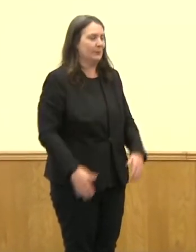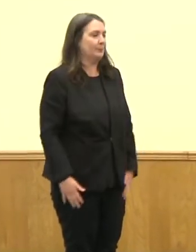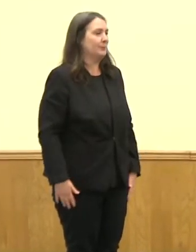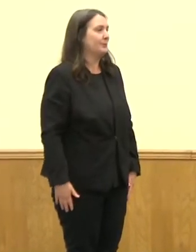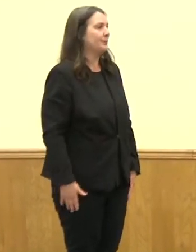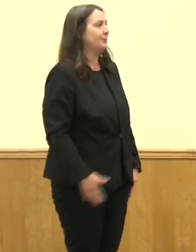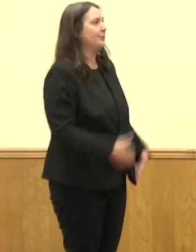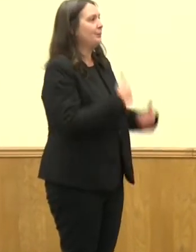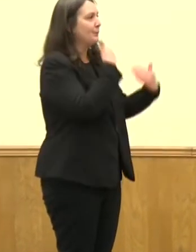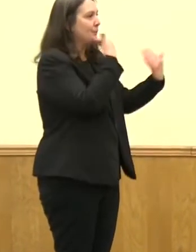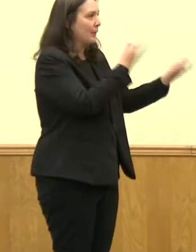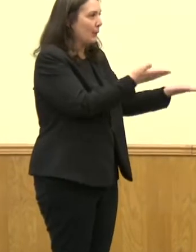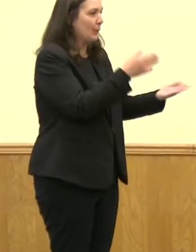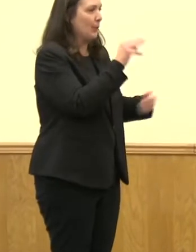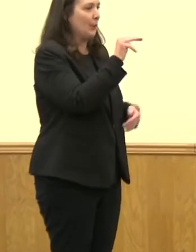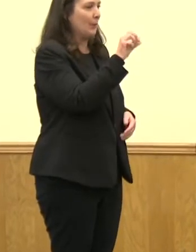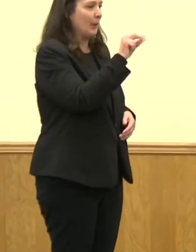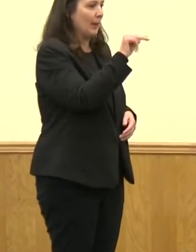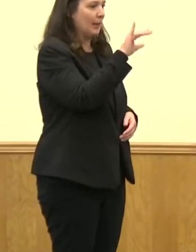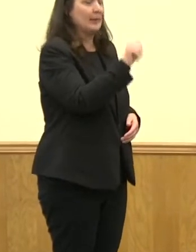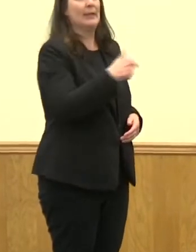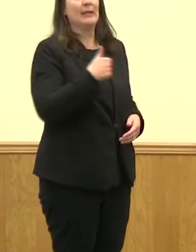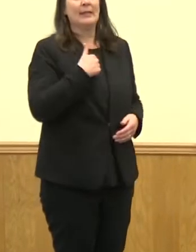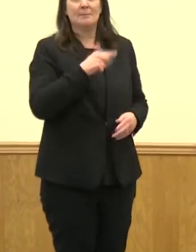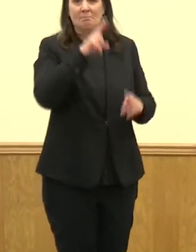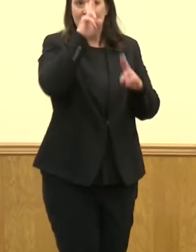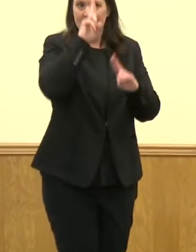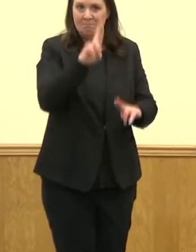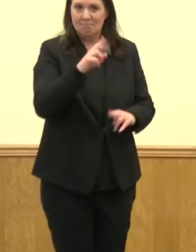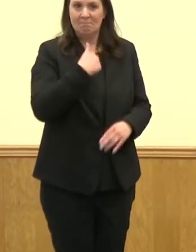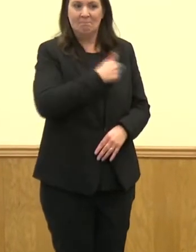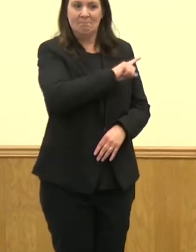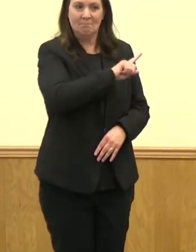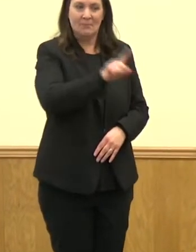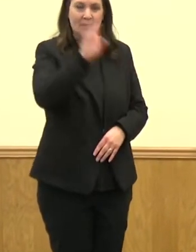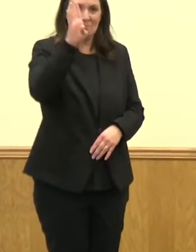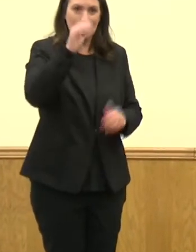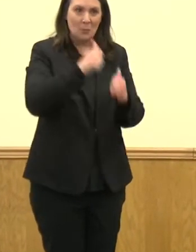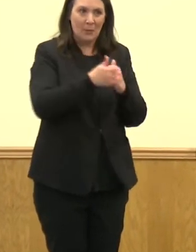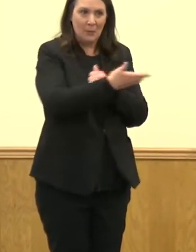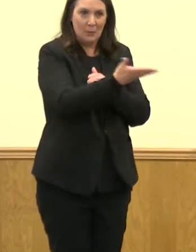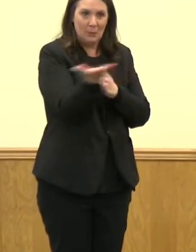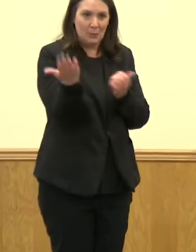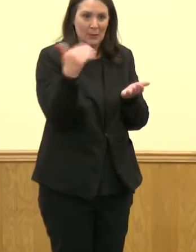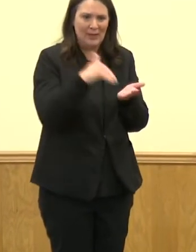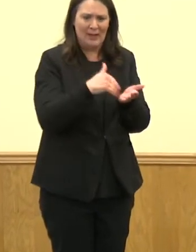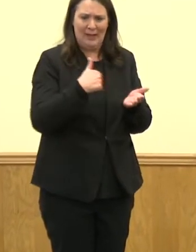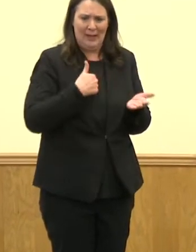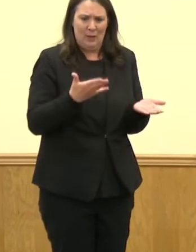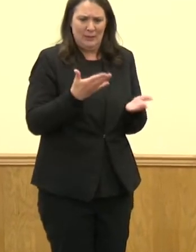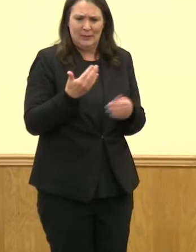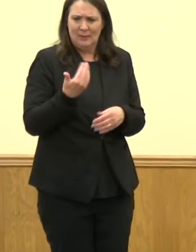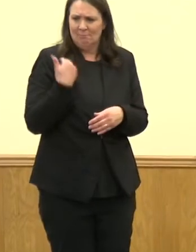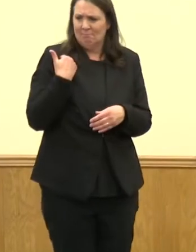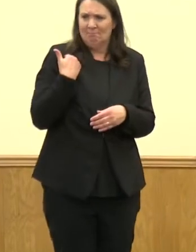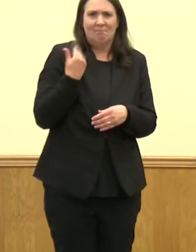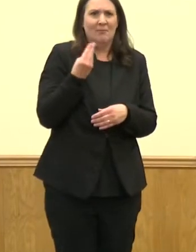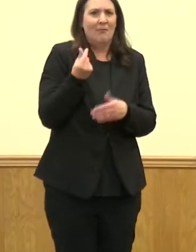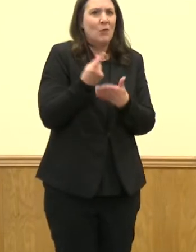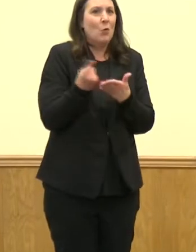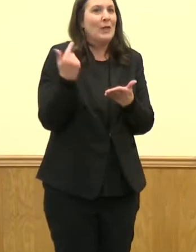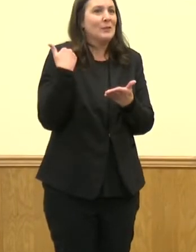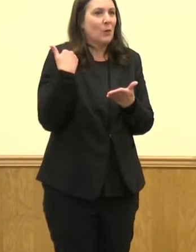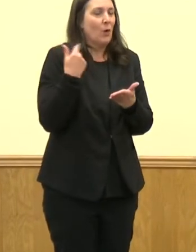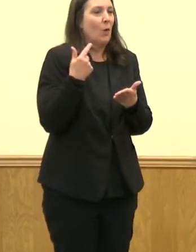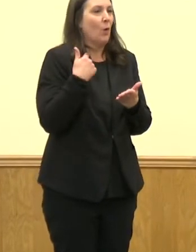Thank you, Monica. It's a pleasure to get to come and address this group again. I was here a few weeks ago and shared some